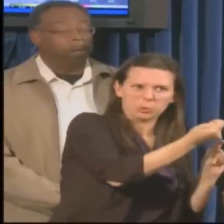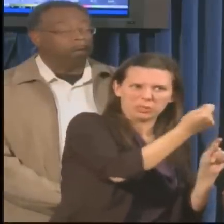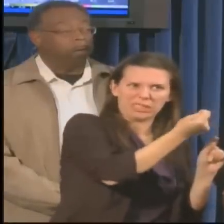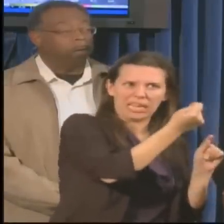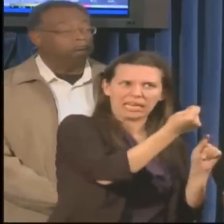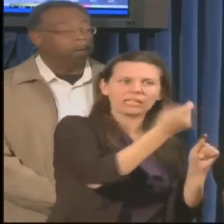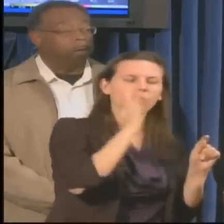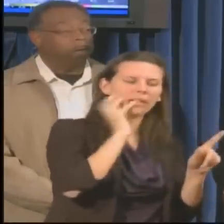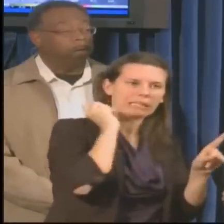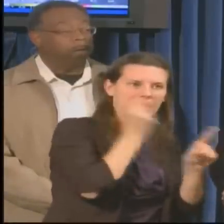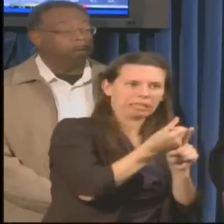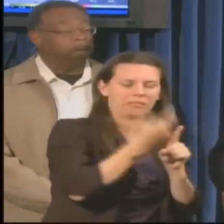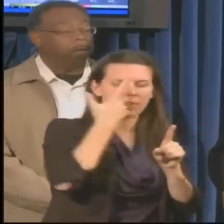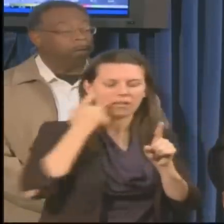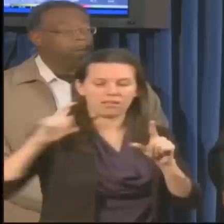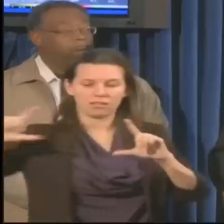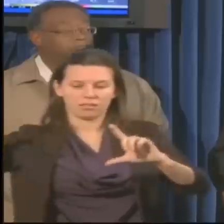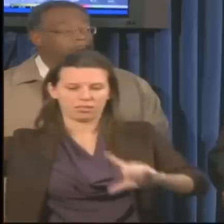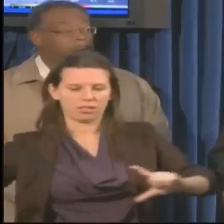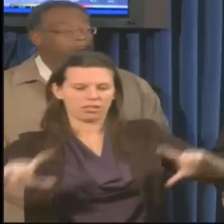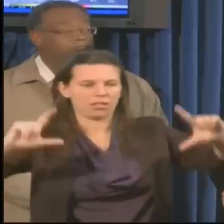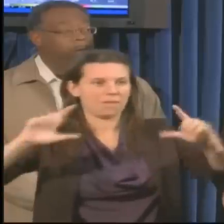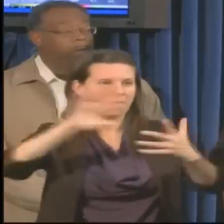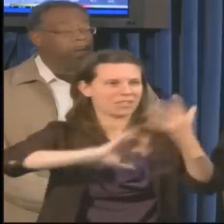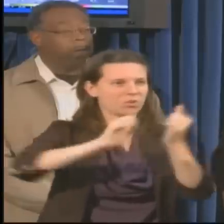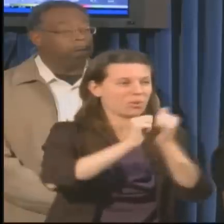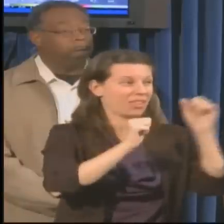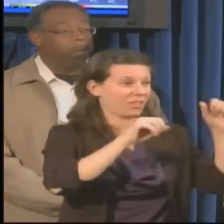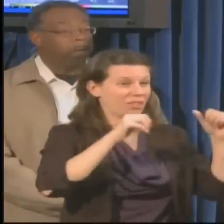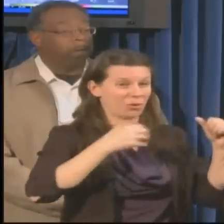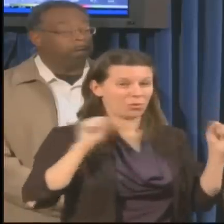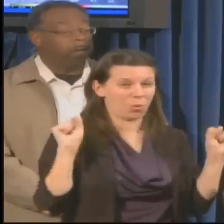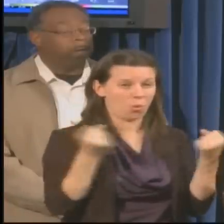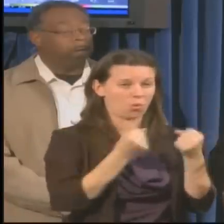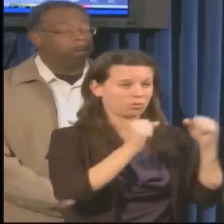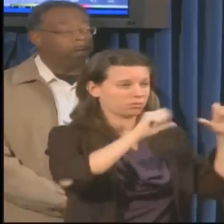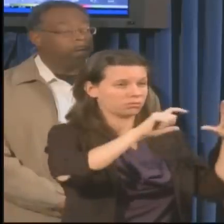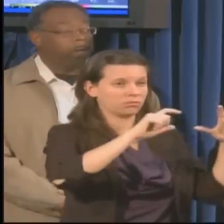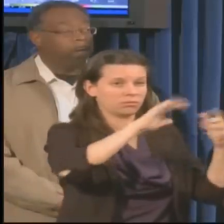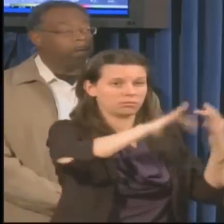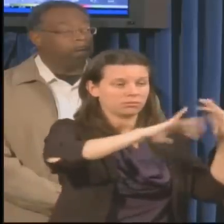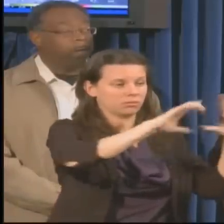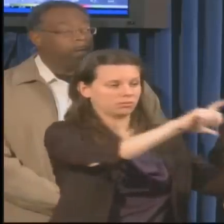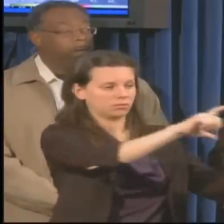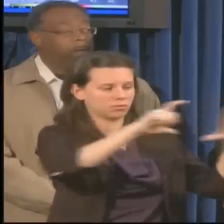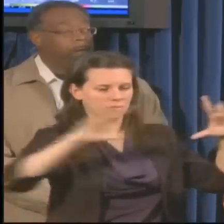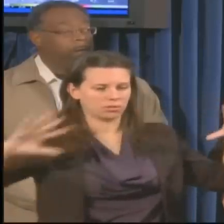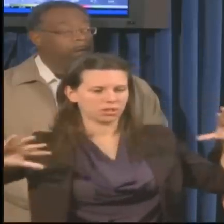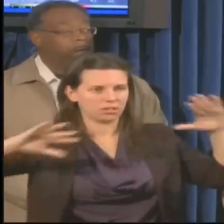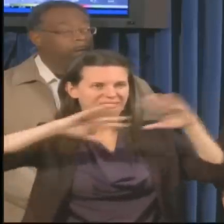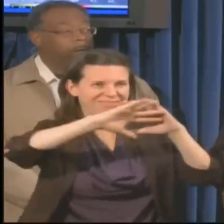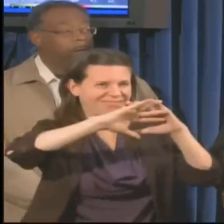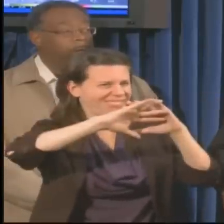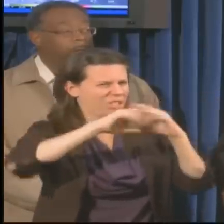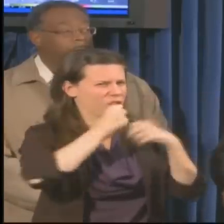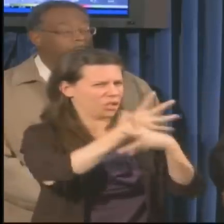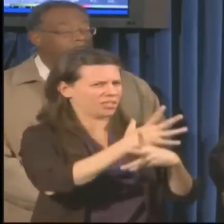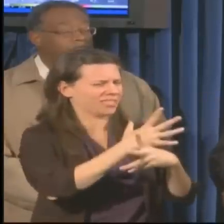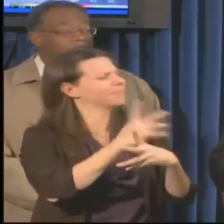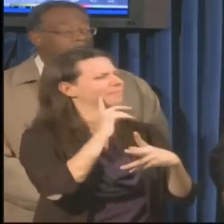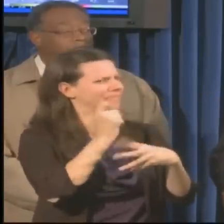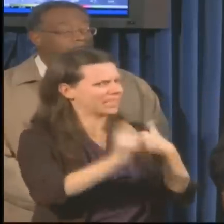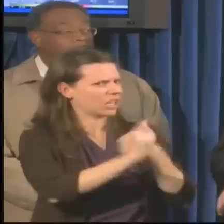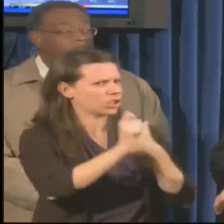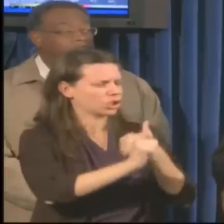effects of the storm, mixing with that cold weather, that cold front come through and create some hazardous